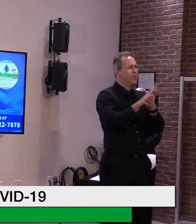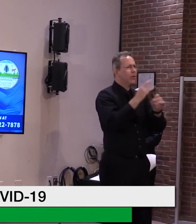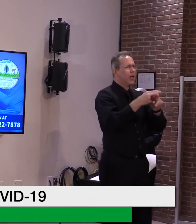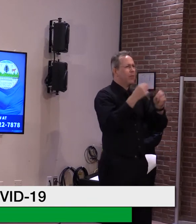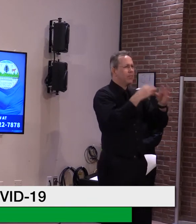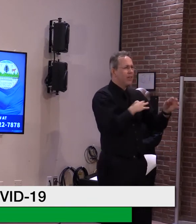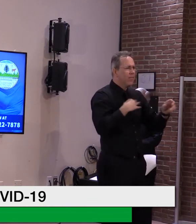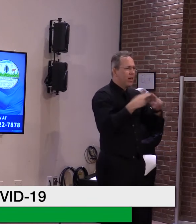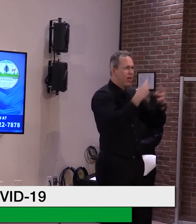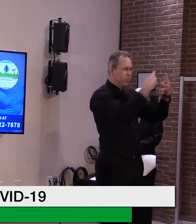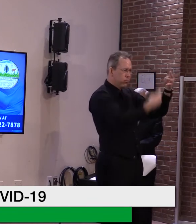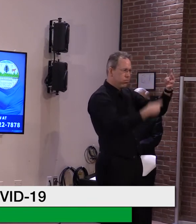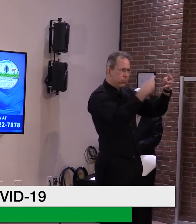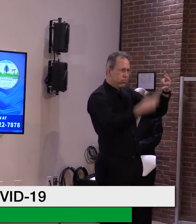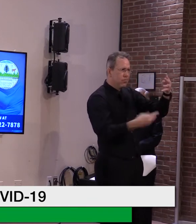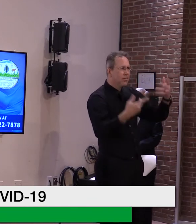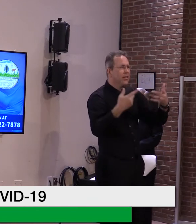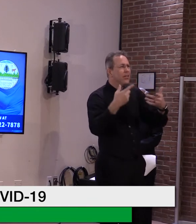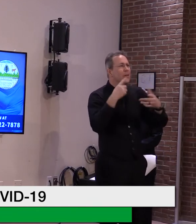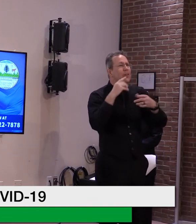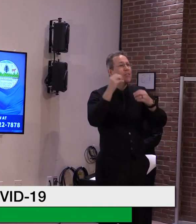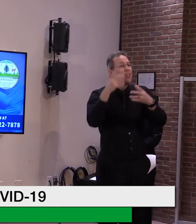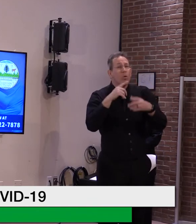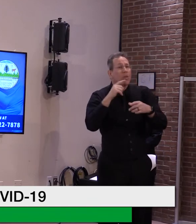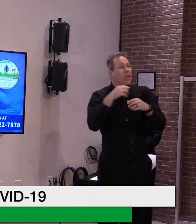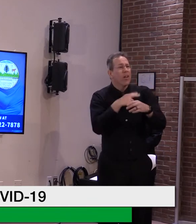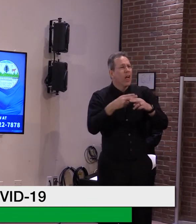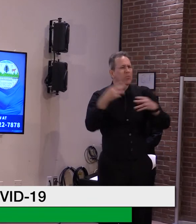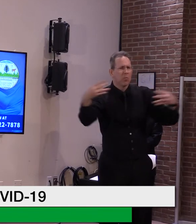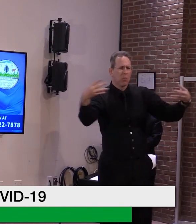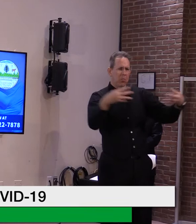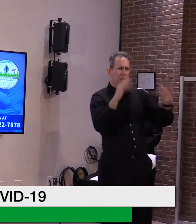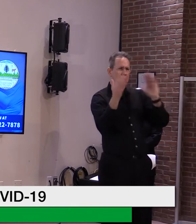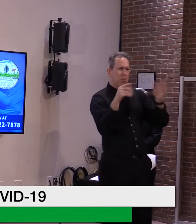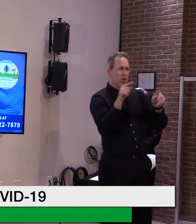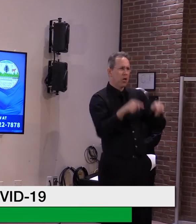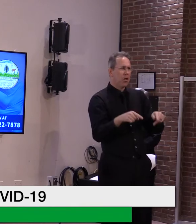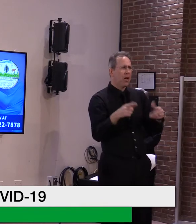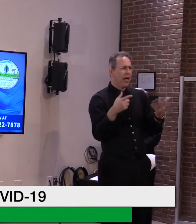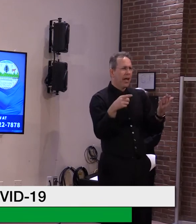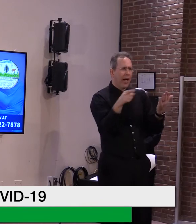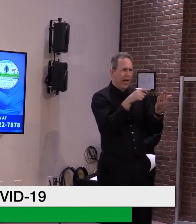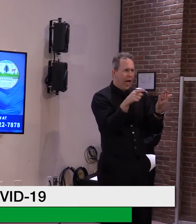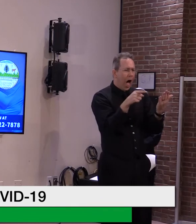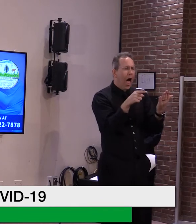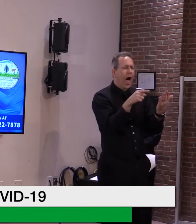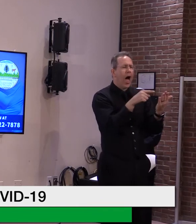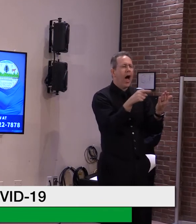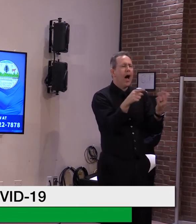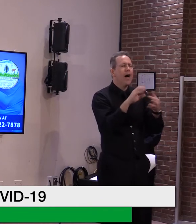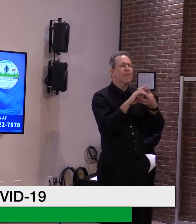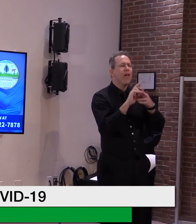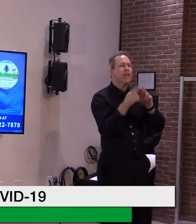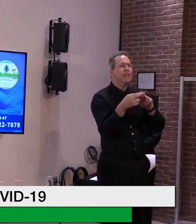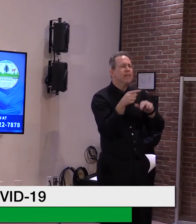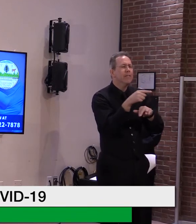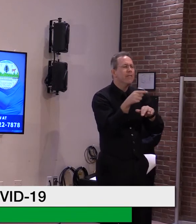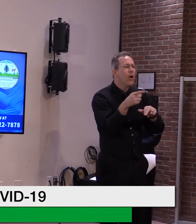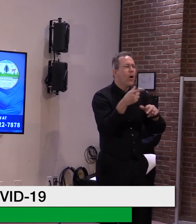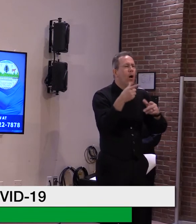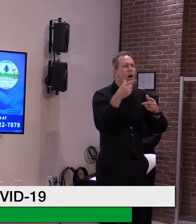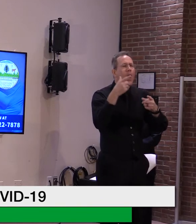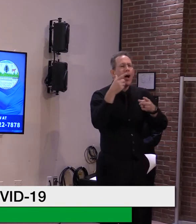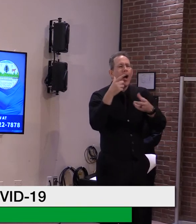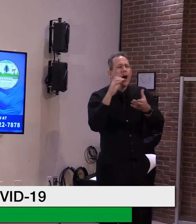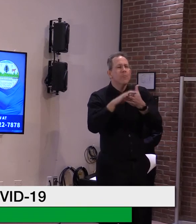fear is that we do it. It's too late in some respects, um, because we're doing this in, uh, in rapid fire. I mean, we've already